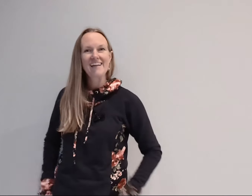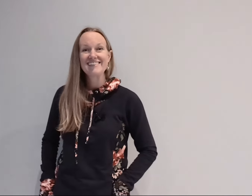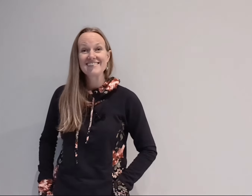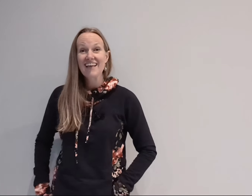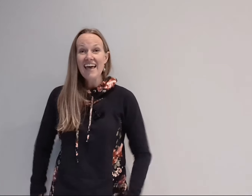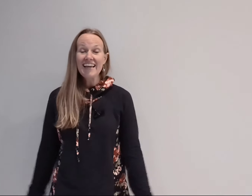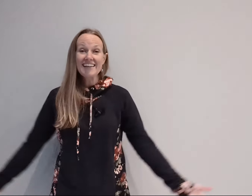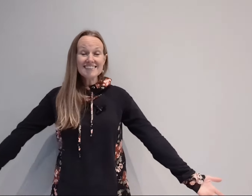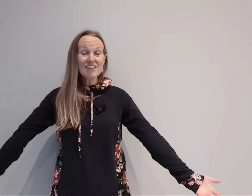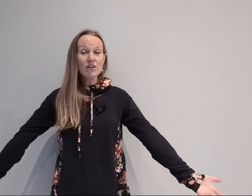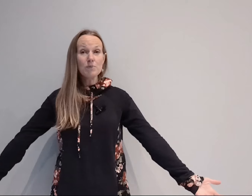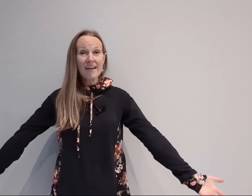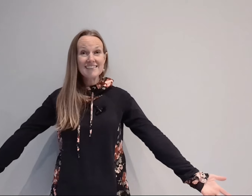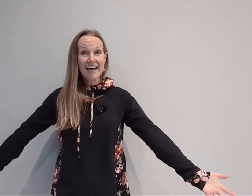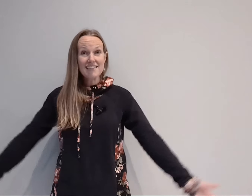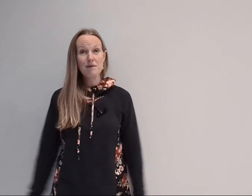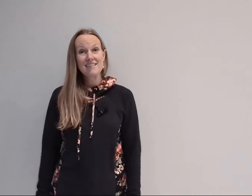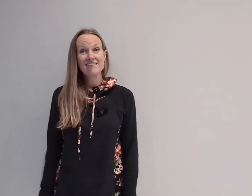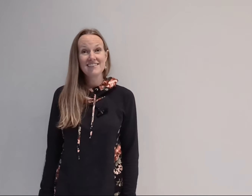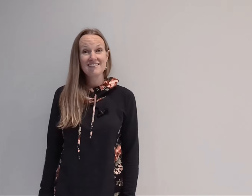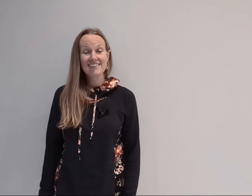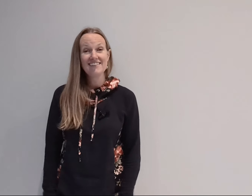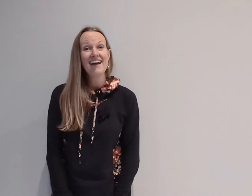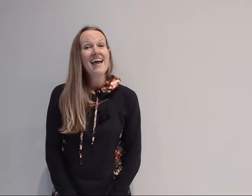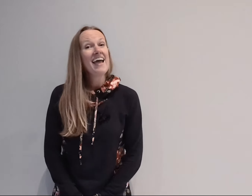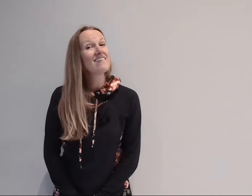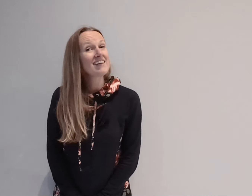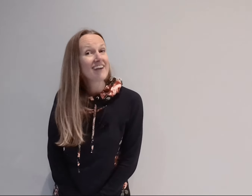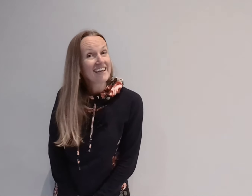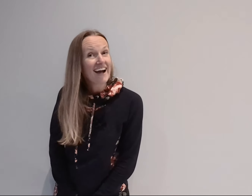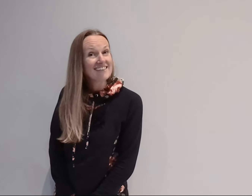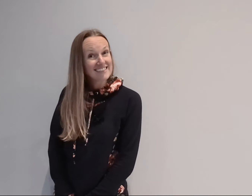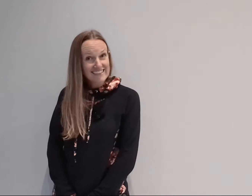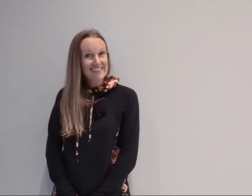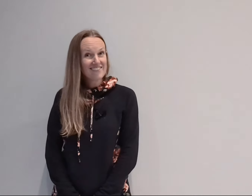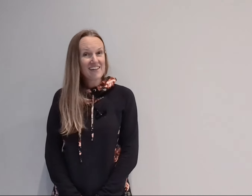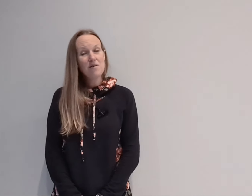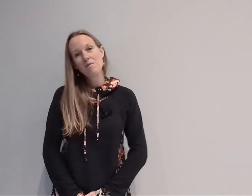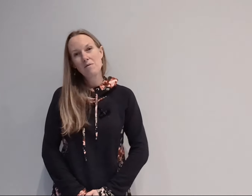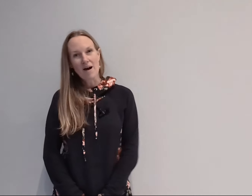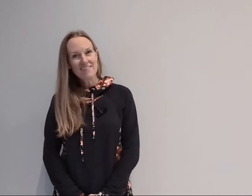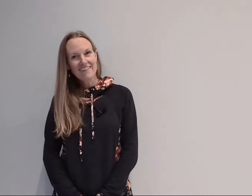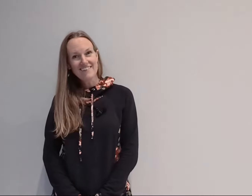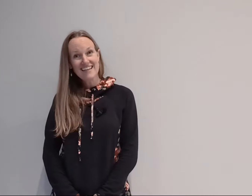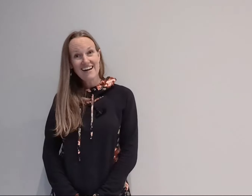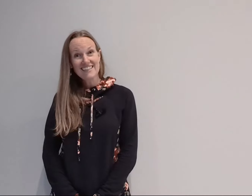practice okay so practice that as many times as you need to and when you're ready I'll see you in the next video when we walk through the whole song